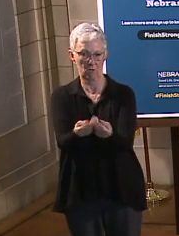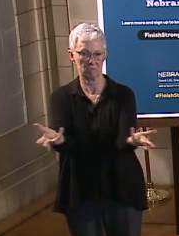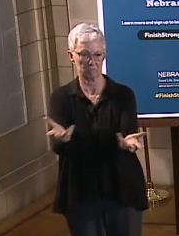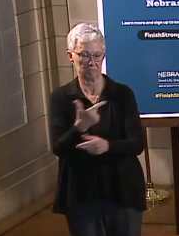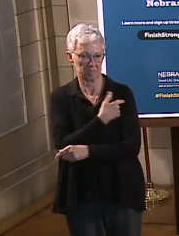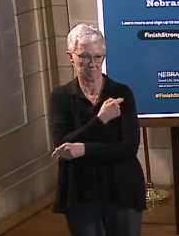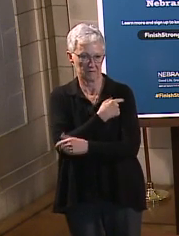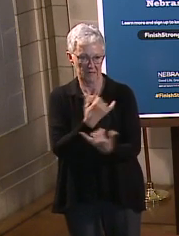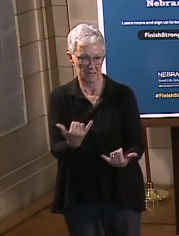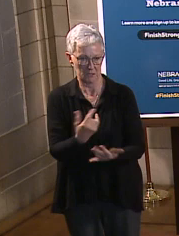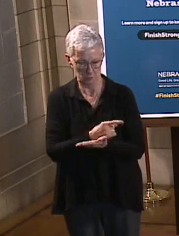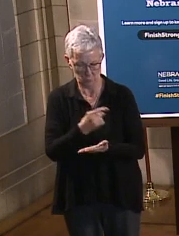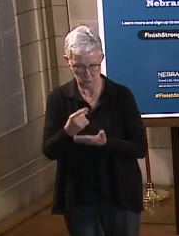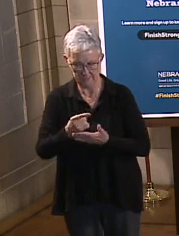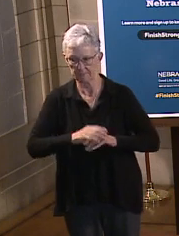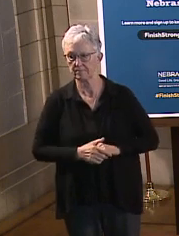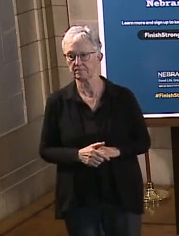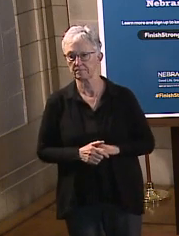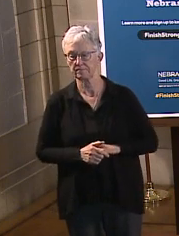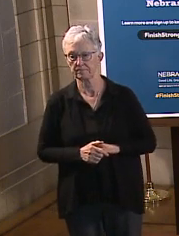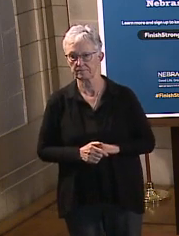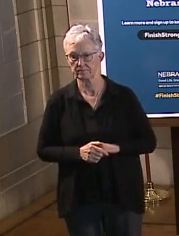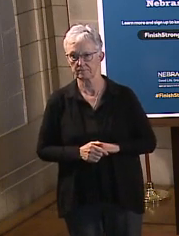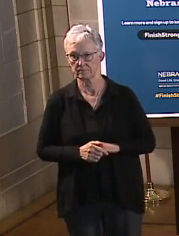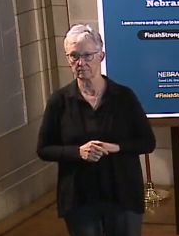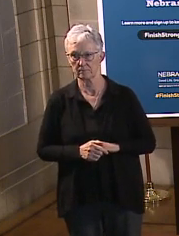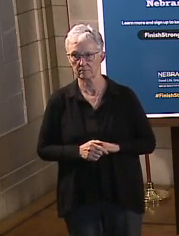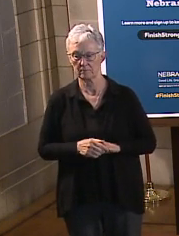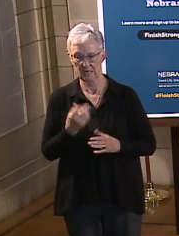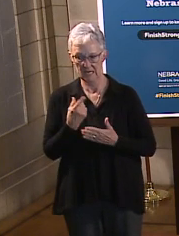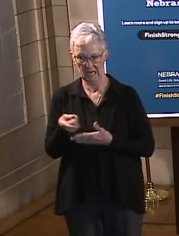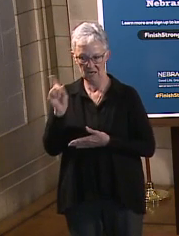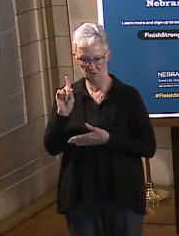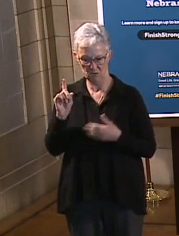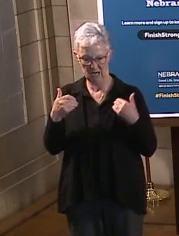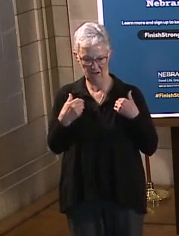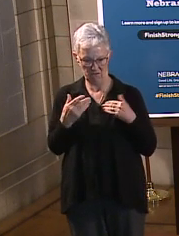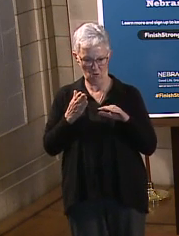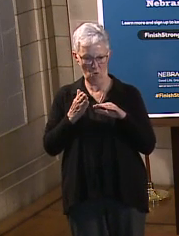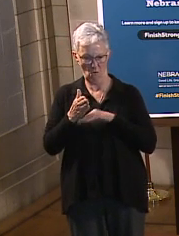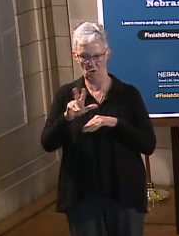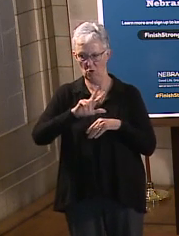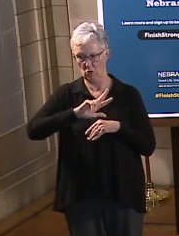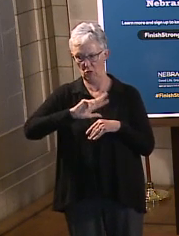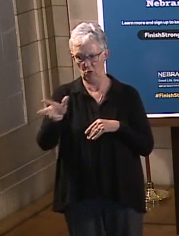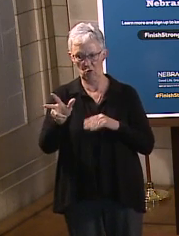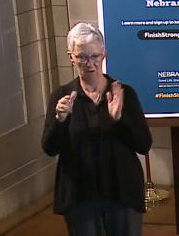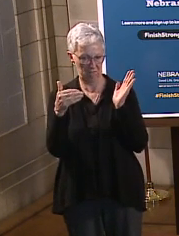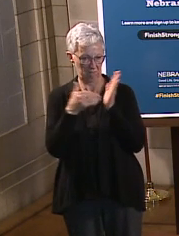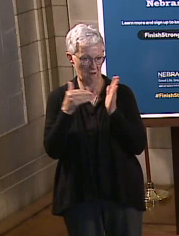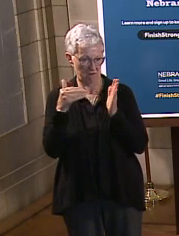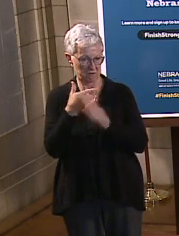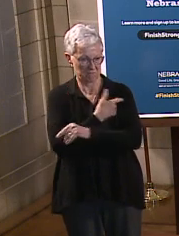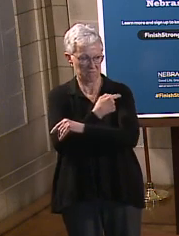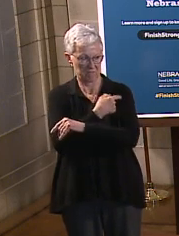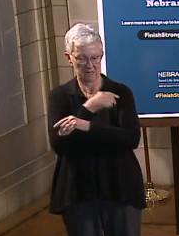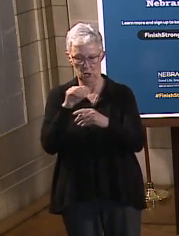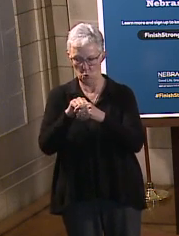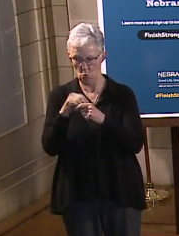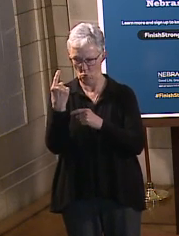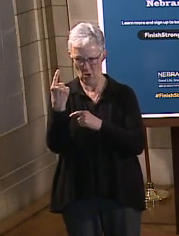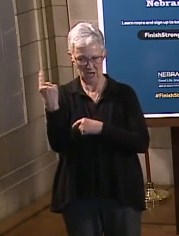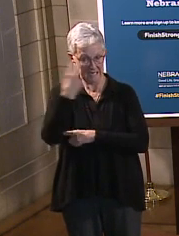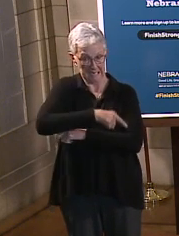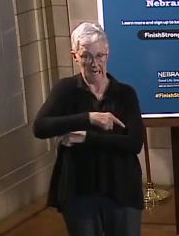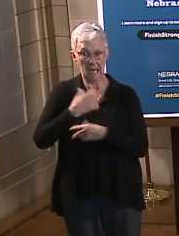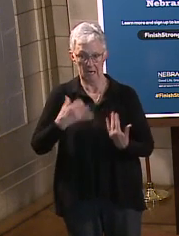the category of good news, last week we had a day where we delivered over 30,000 vaccines in one day, and that was a new record for us, so